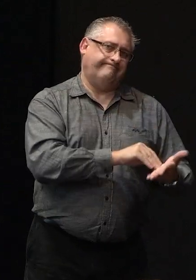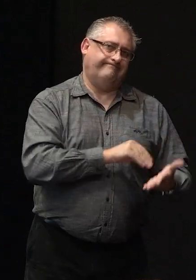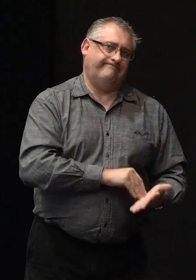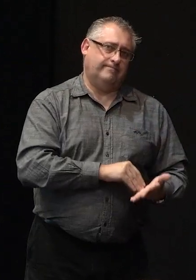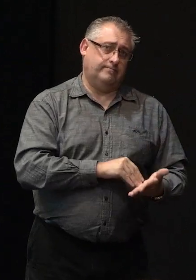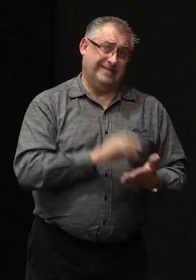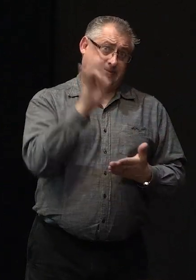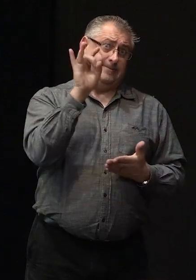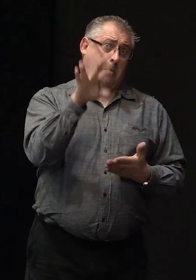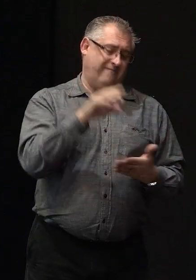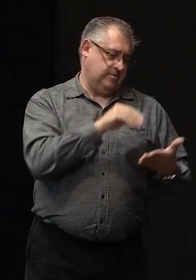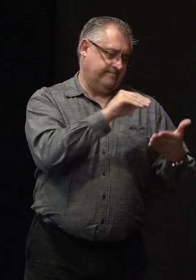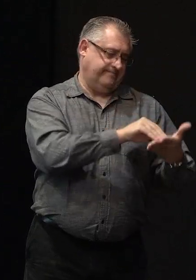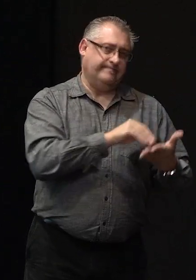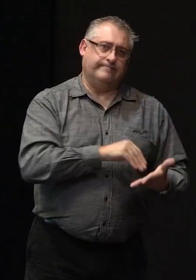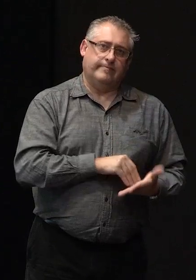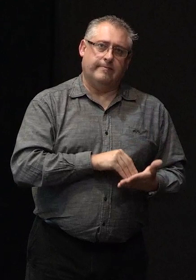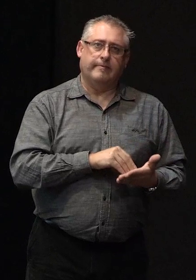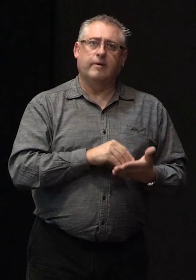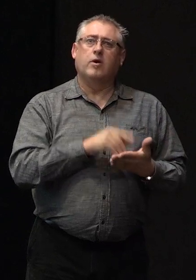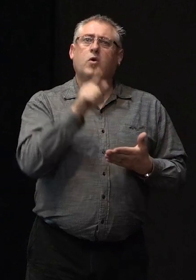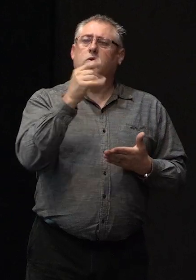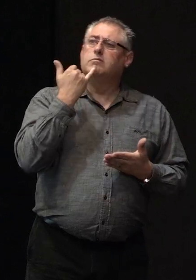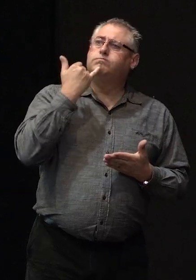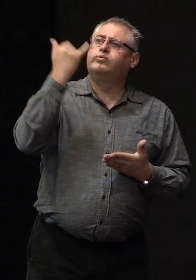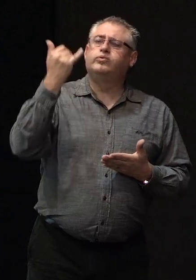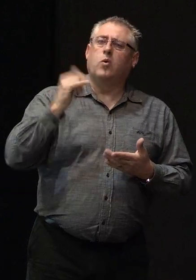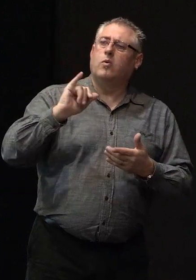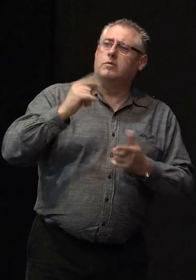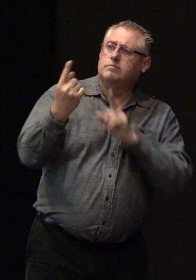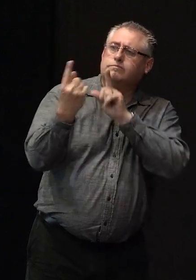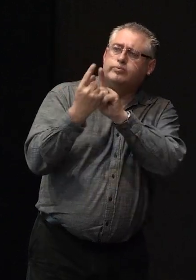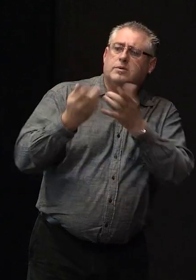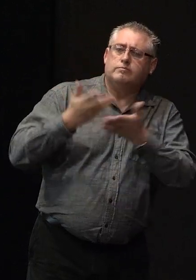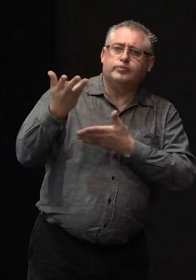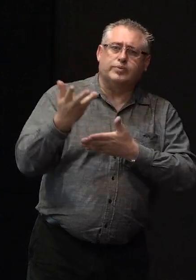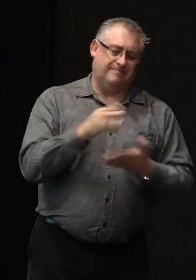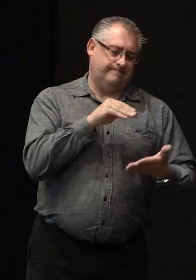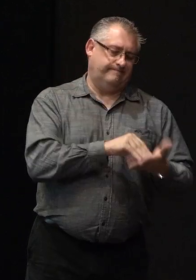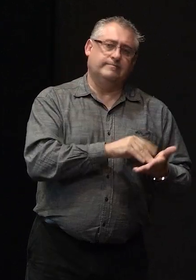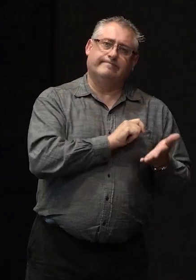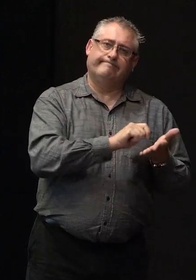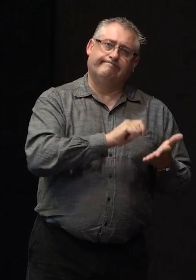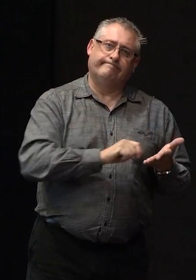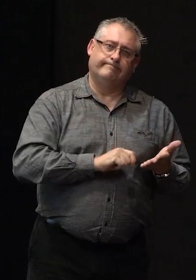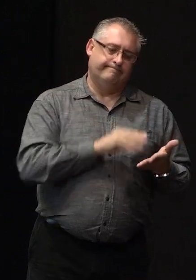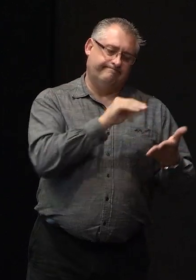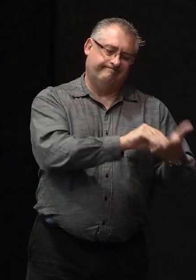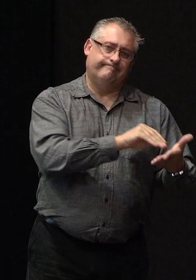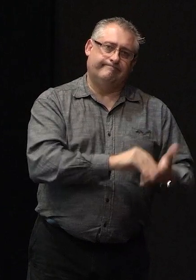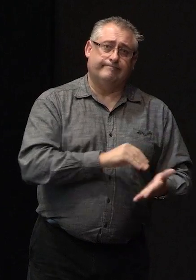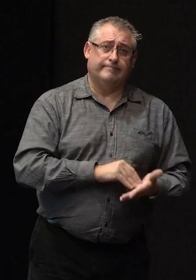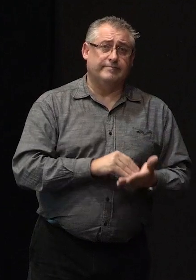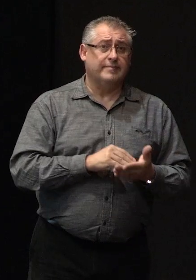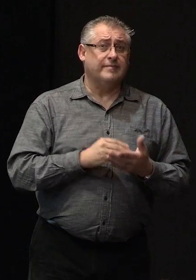and follow up your phone call put it in and write it confirm it in writing it's amazing how many times